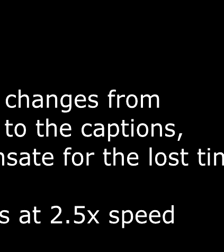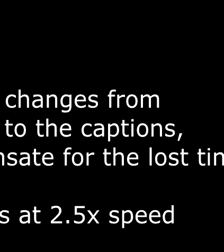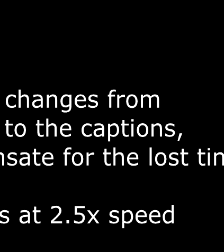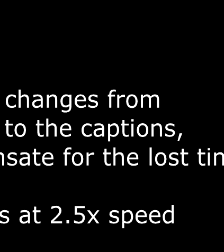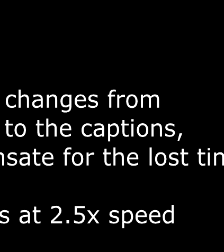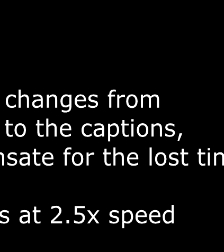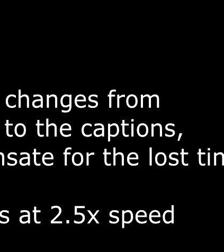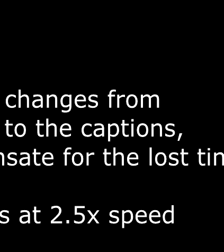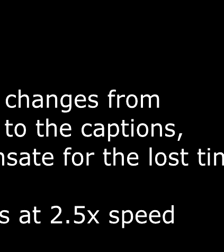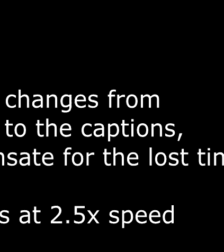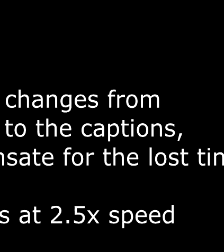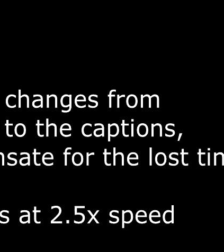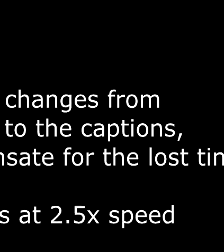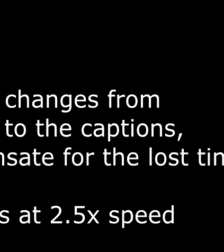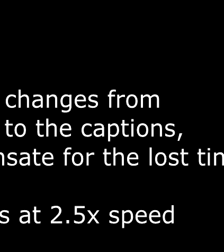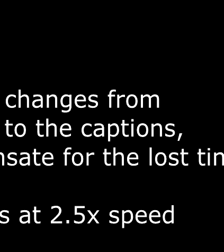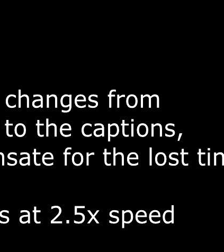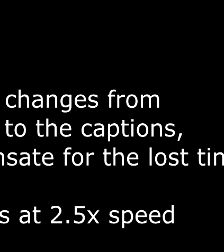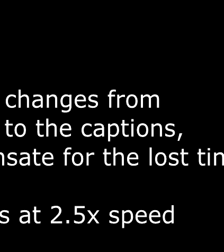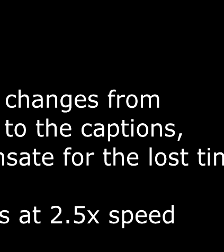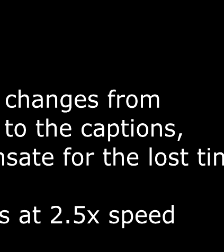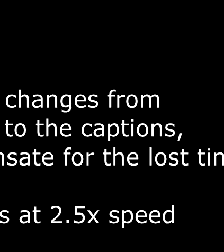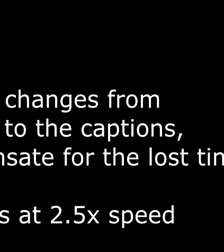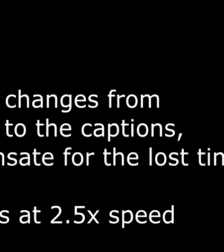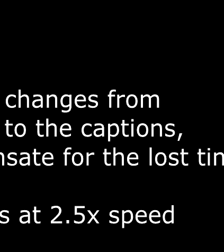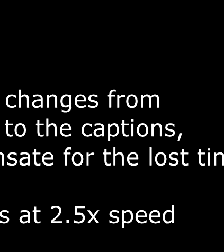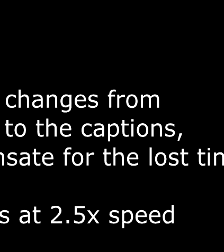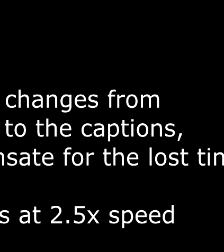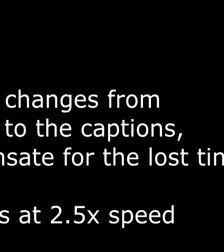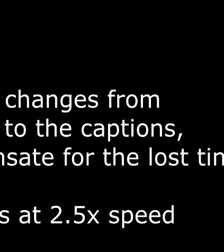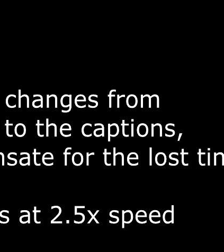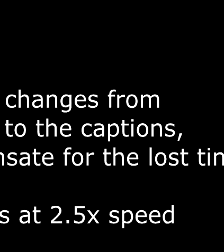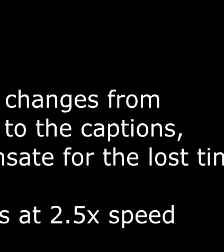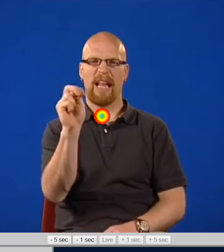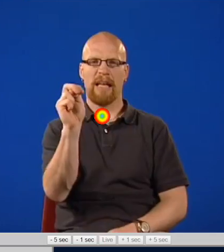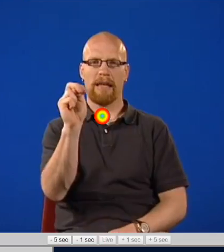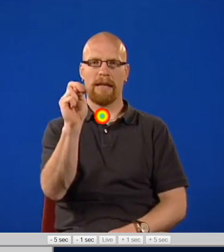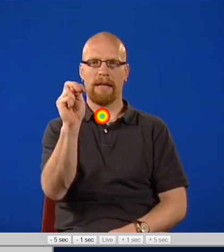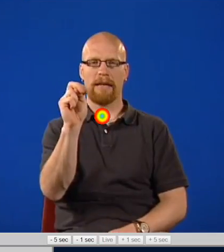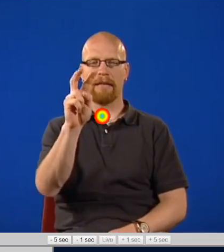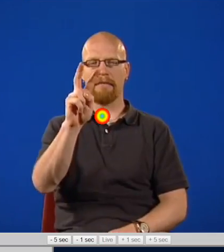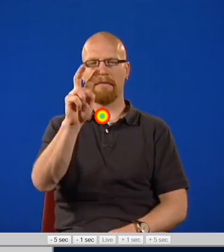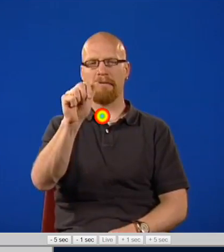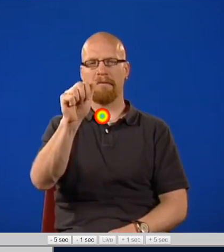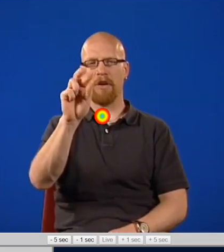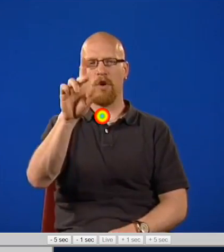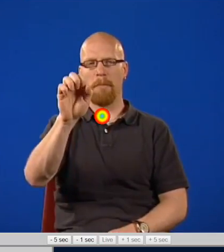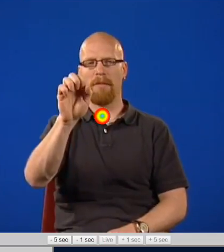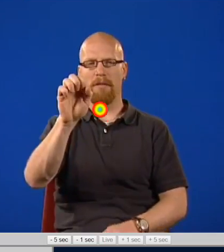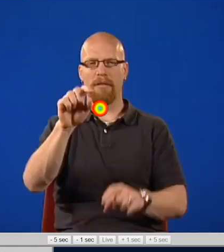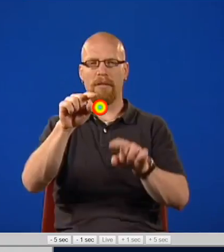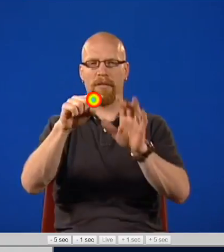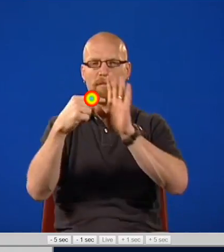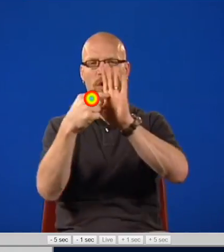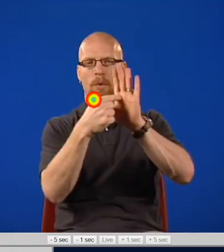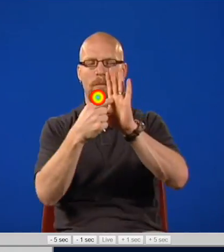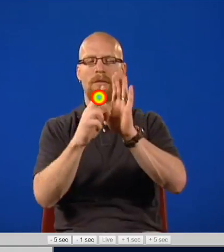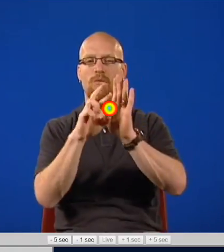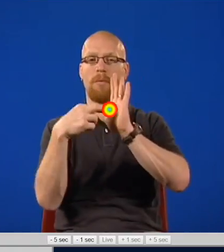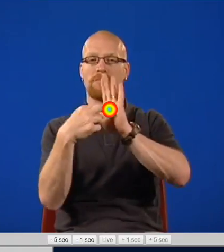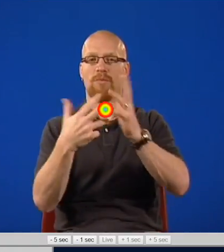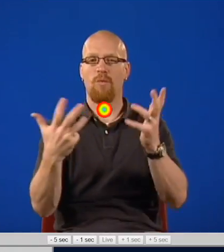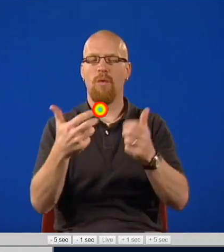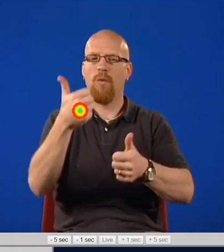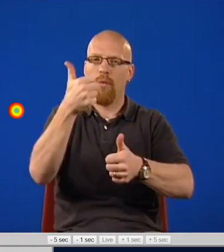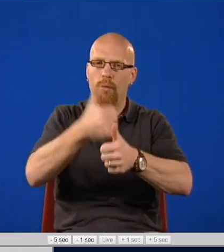n to represent which